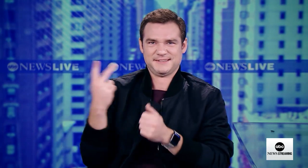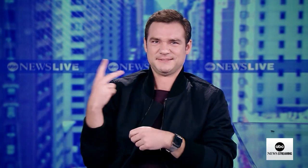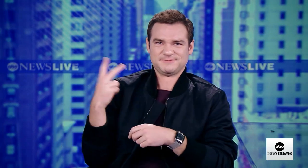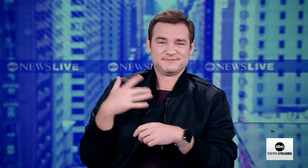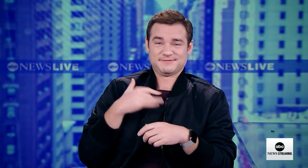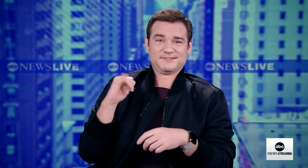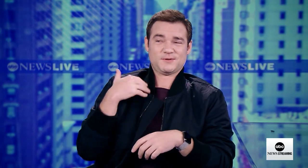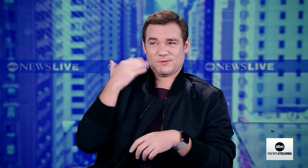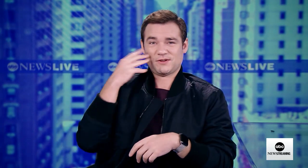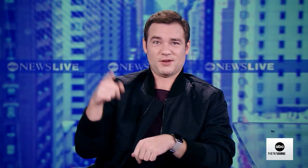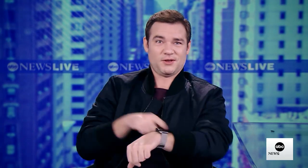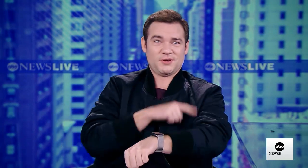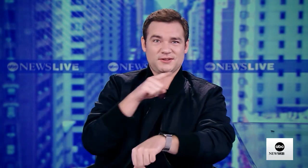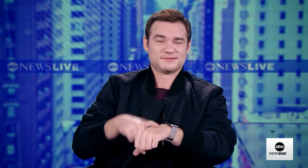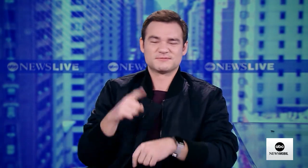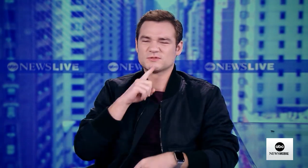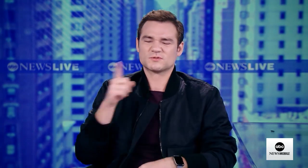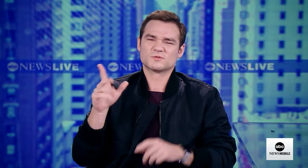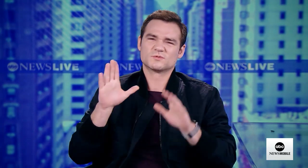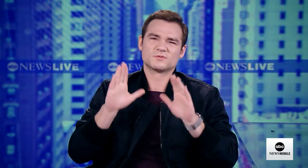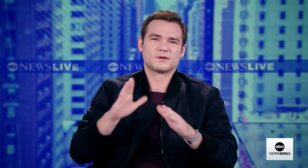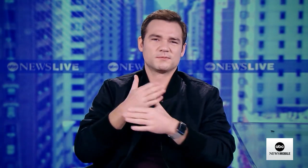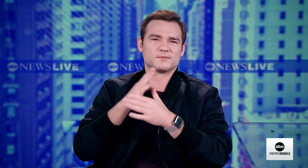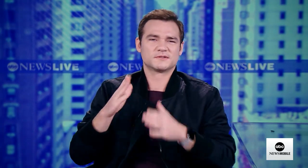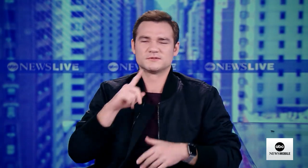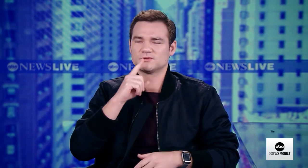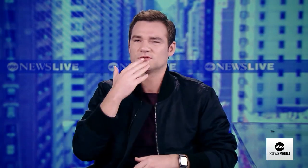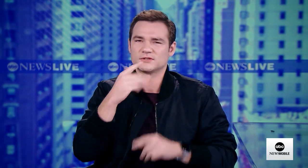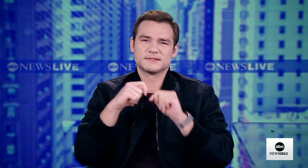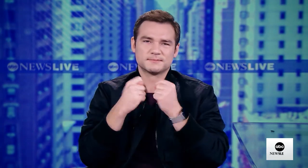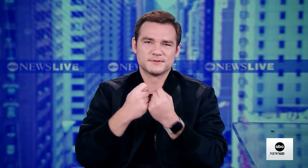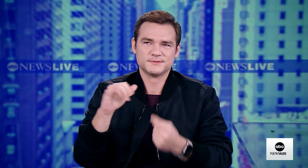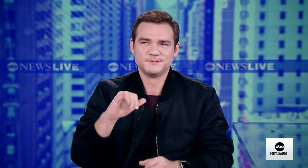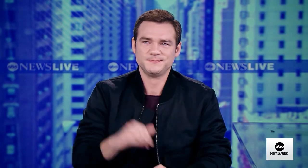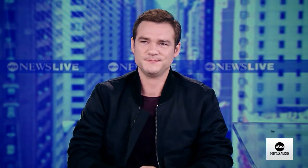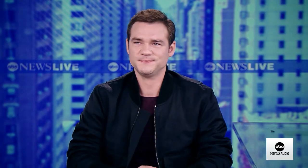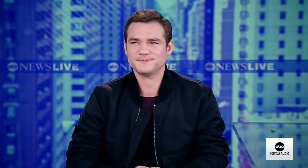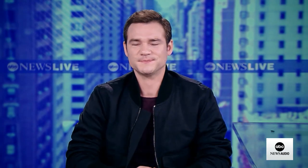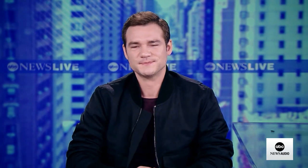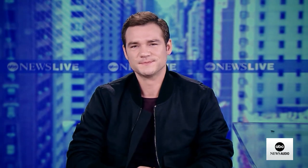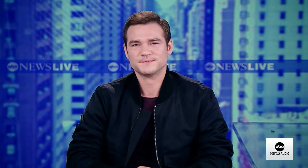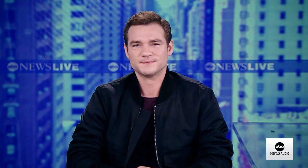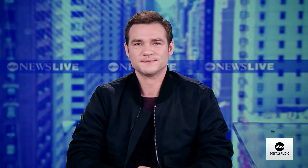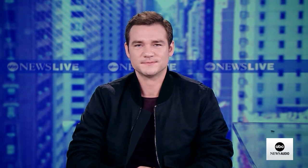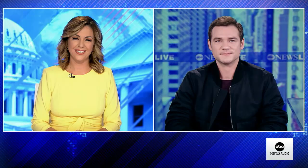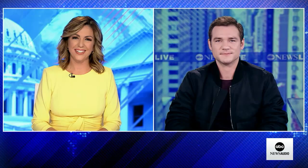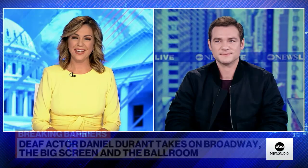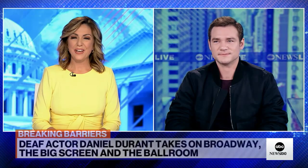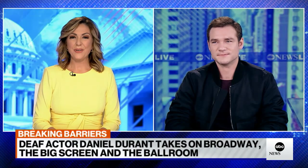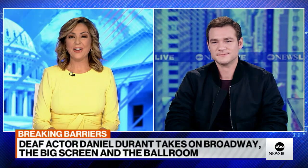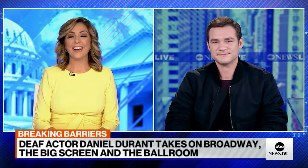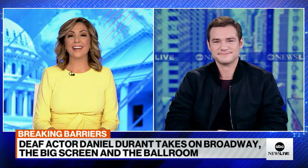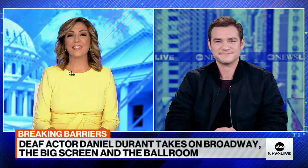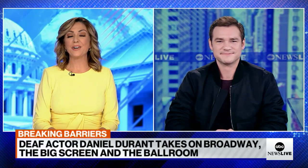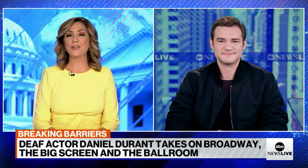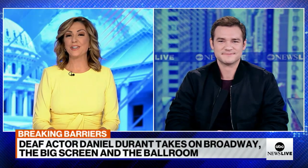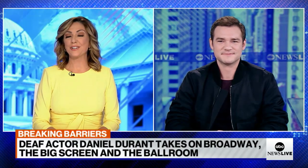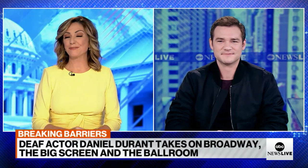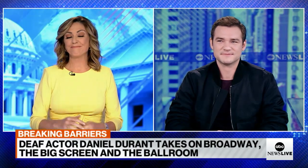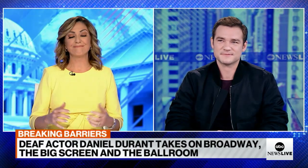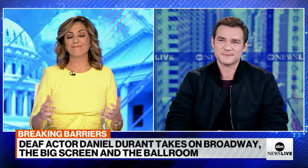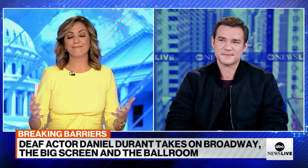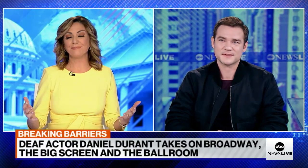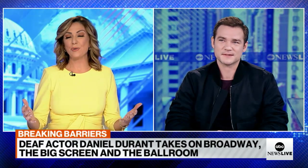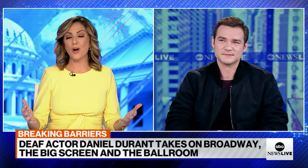a month, maybe a month and a half. And I feel like I've known her my whole life. She's a great partner and a great teammate. Well, I know